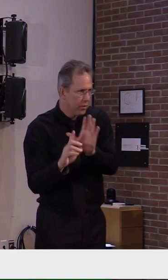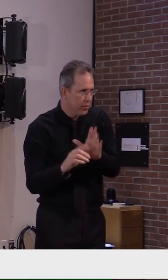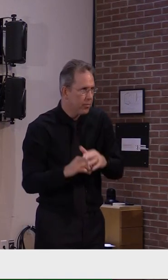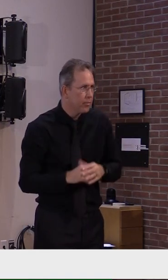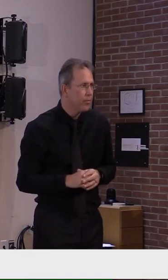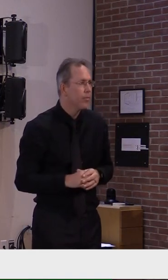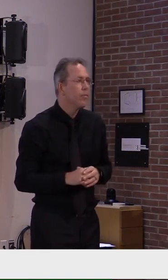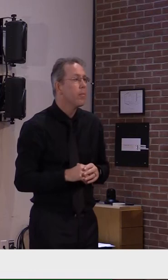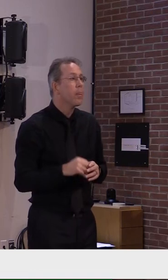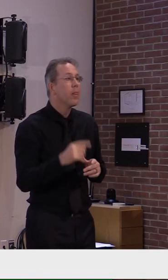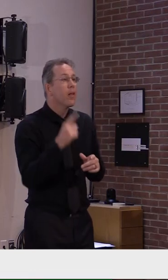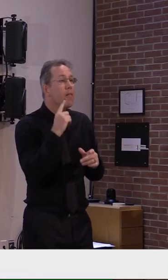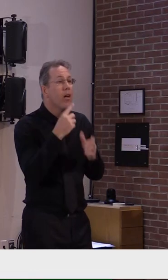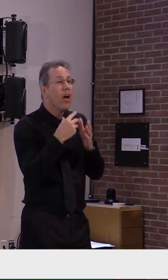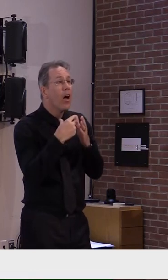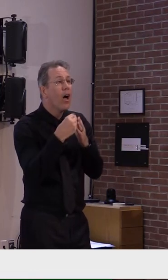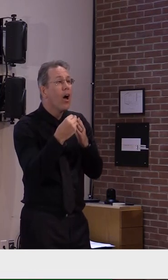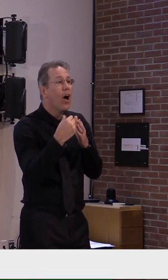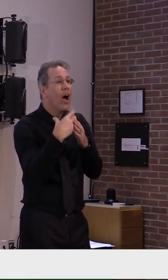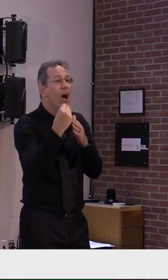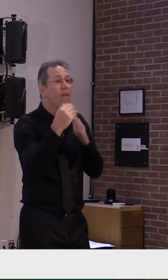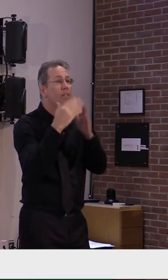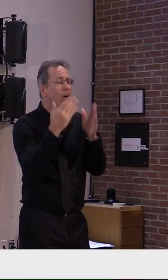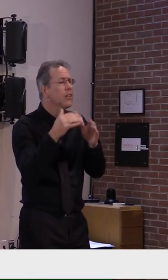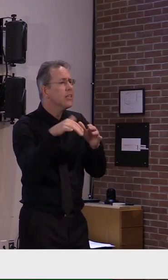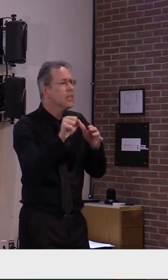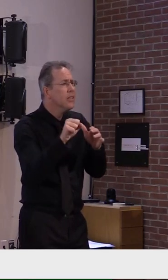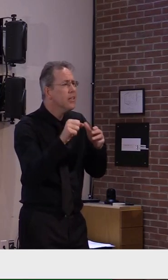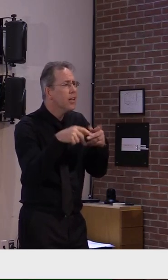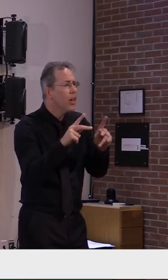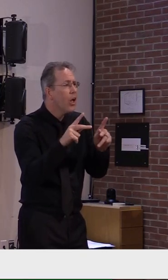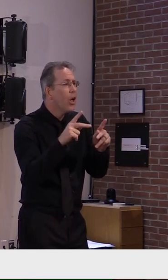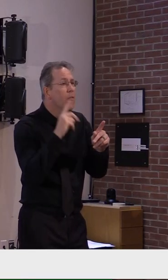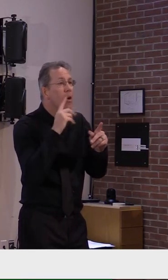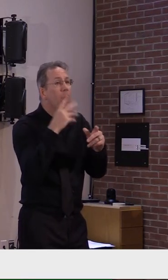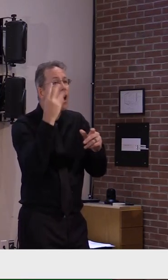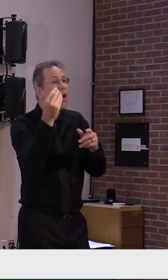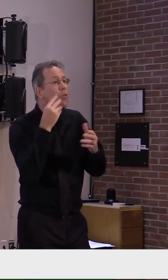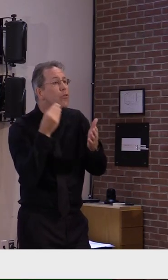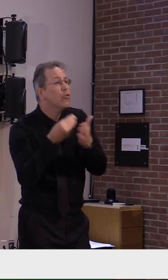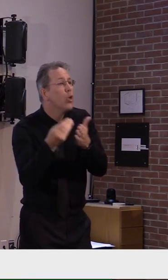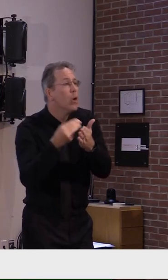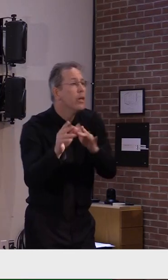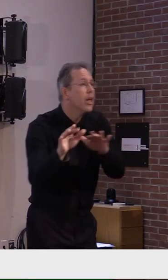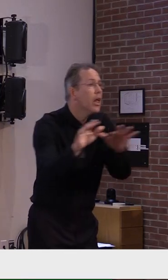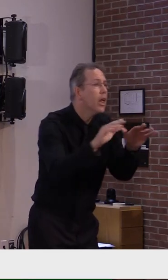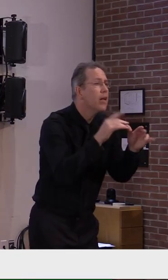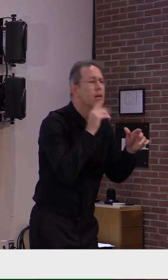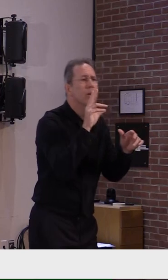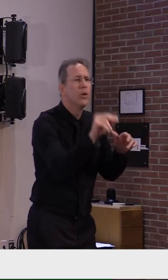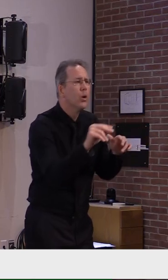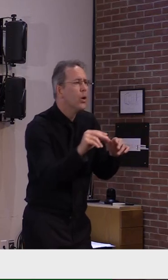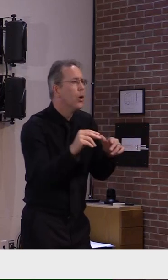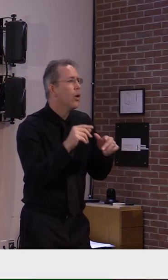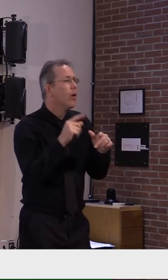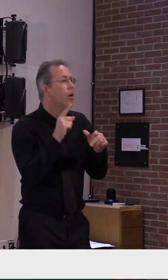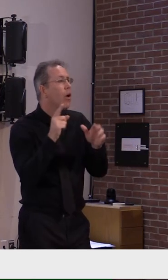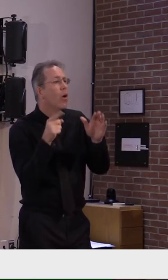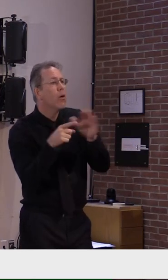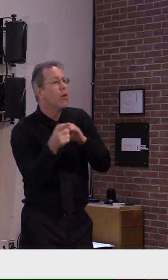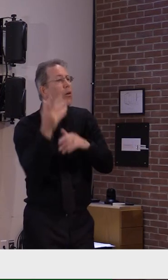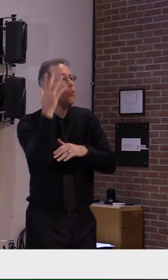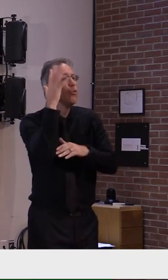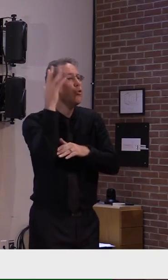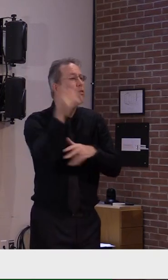to do errands. Leaving the house means if there are woods behind the house, taking a walk in the woods, et cetera, being apart from other